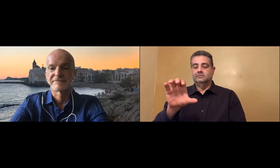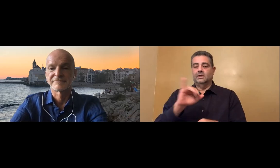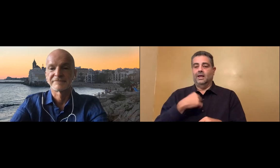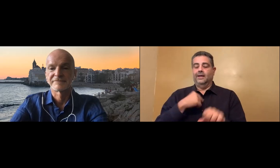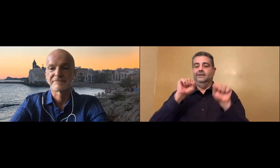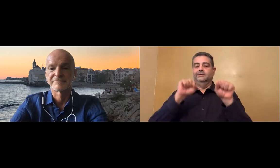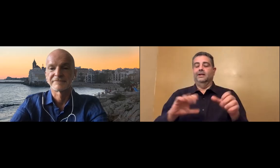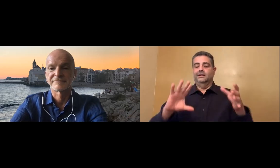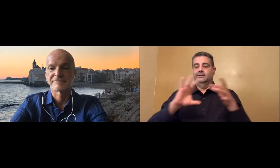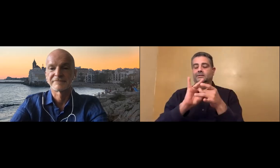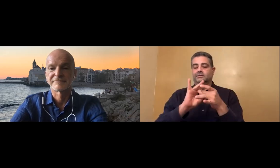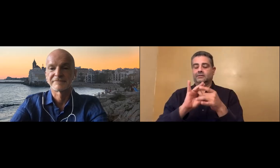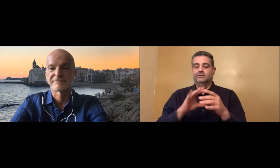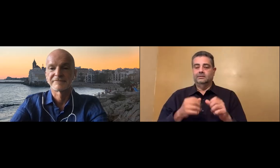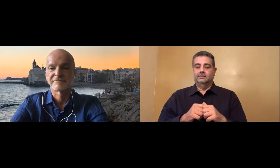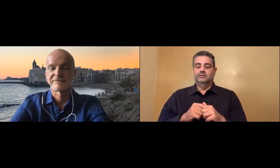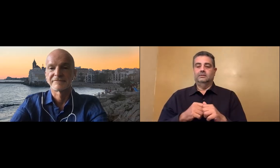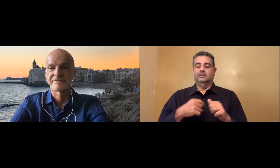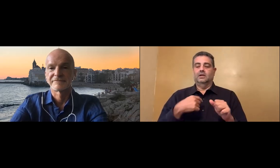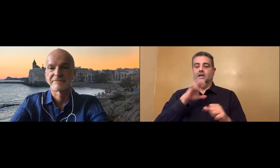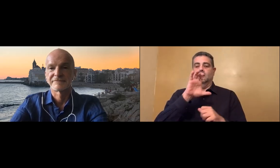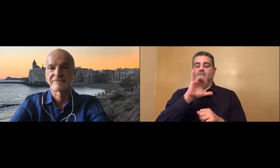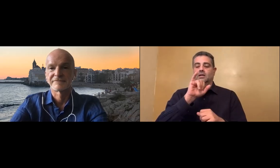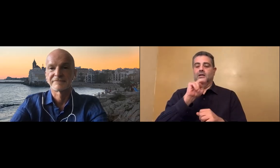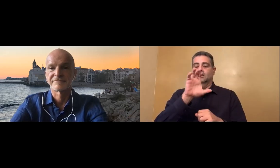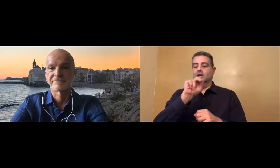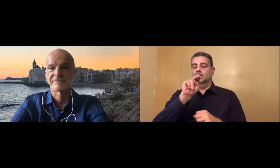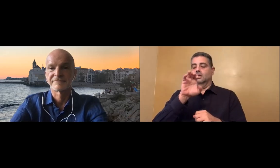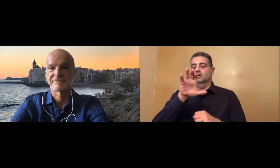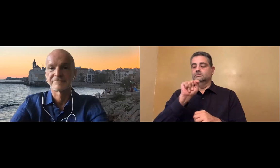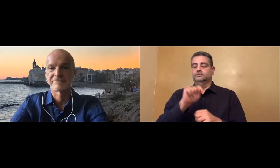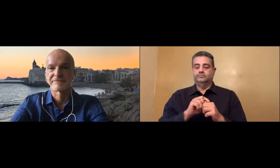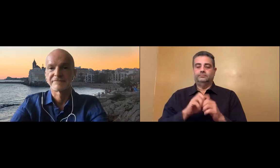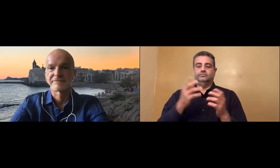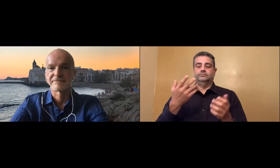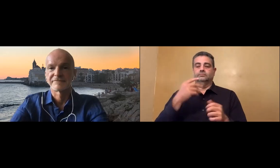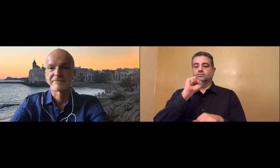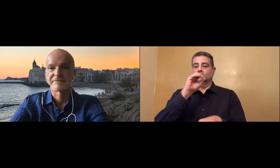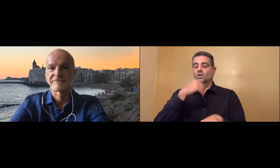Also known as ICC. I can connect. The acronym is ICC.